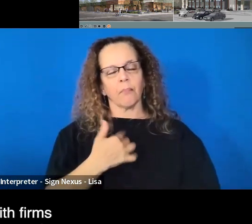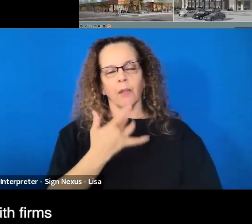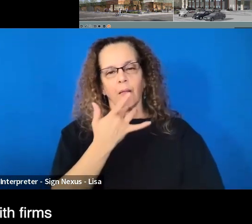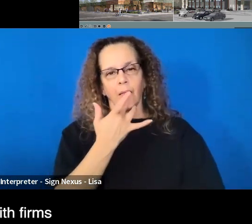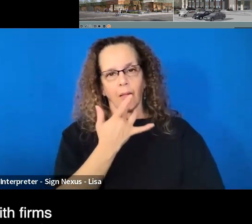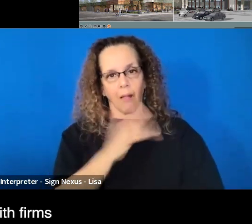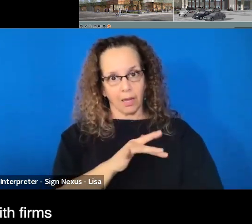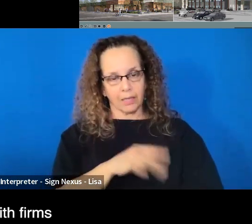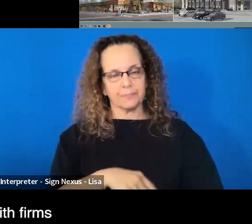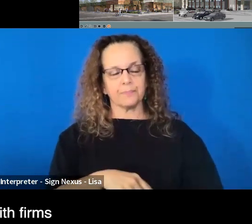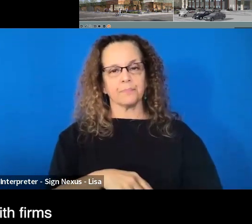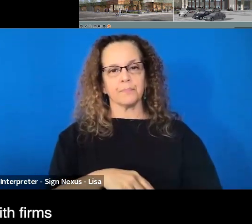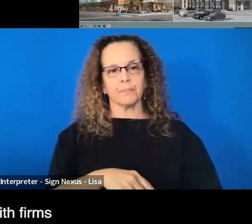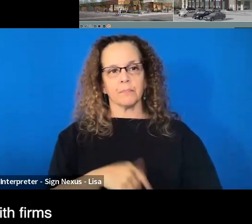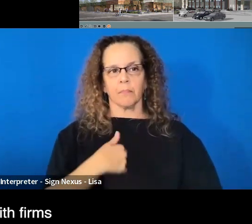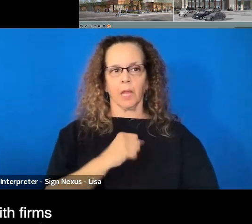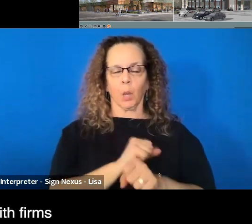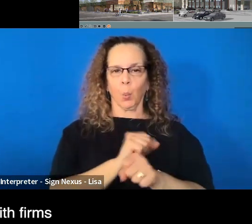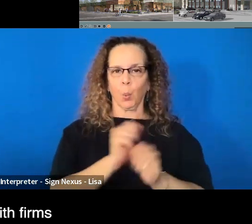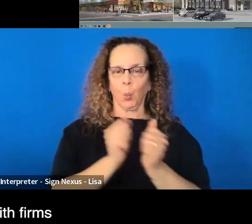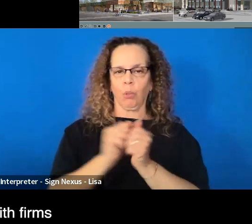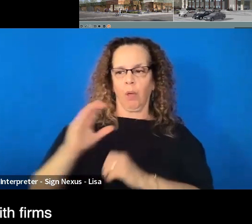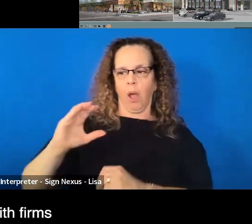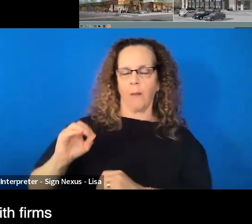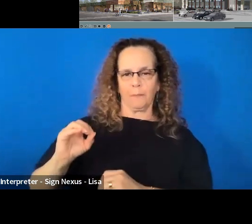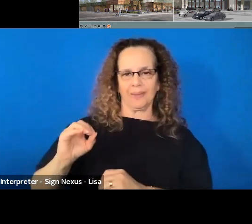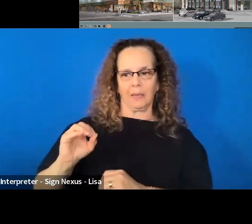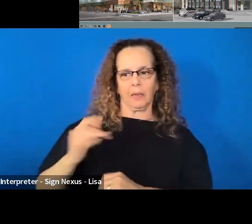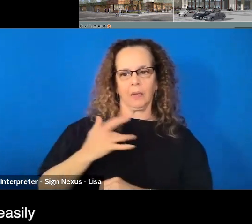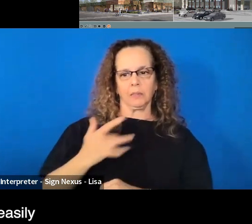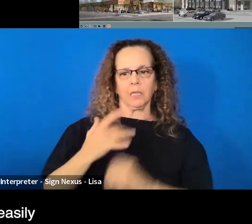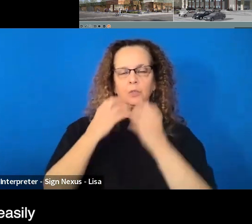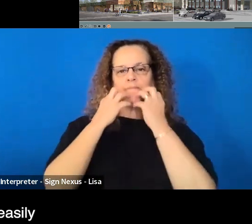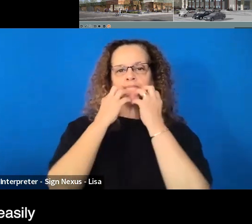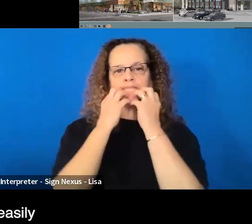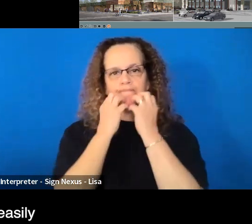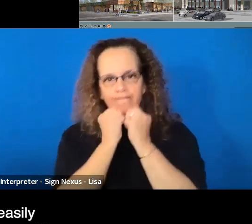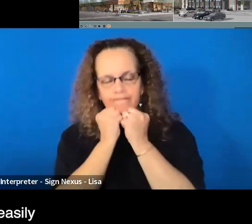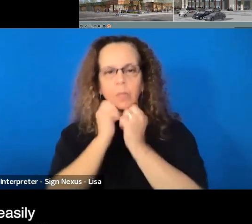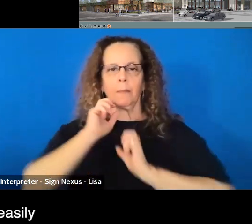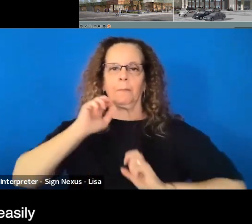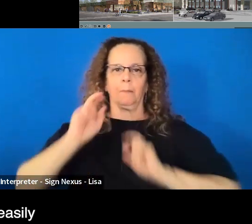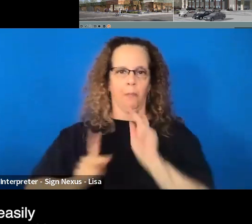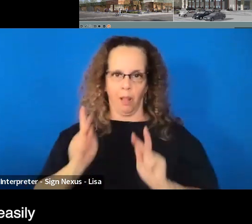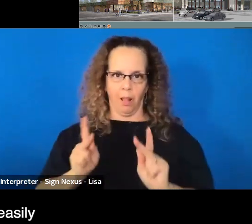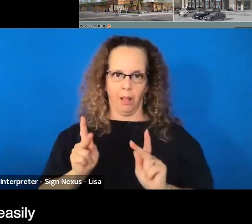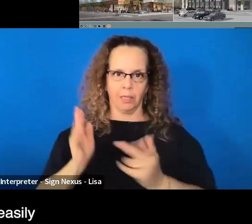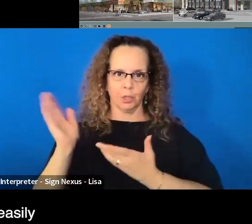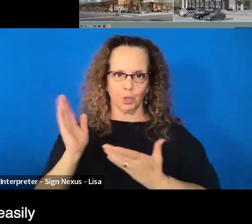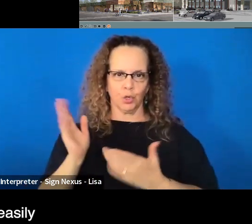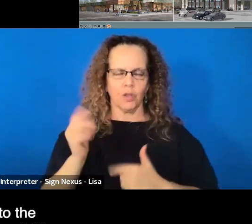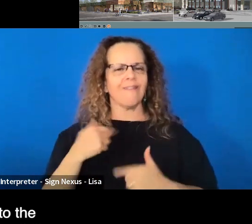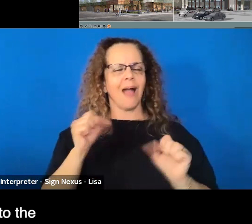have worked with firms who value serving people and who I can easily have open dialogues